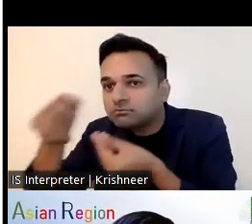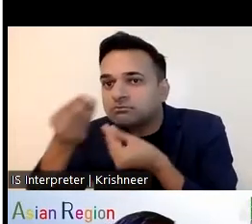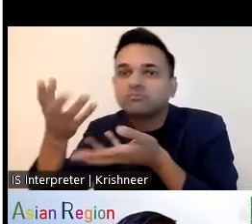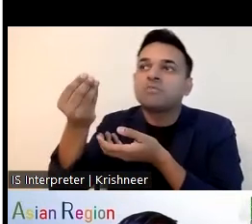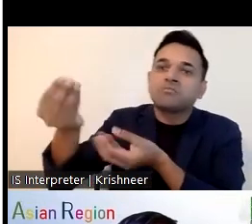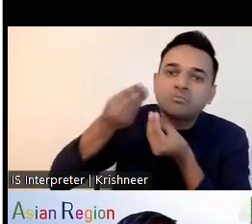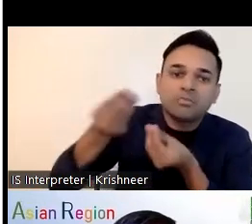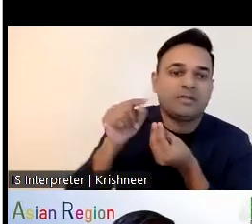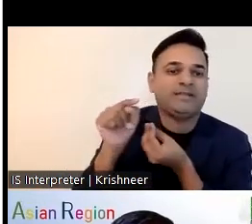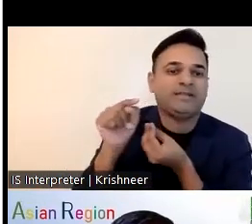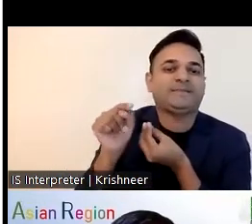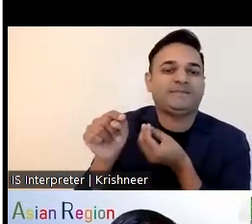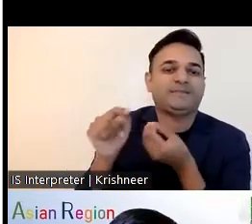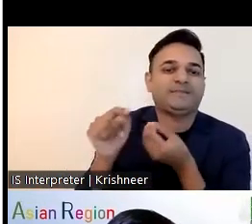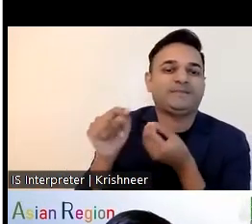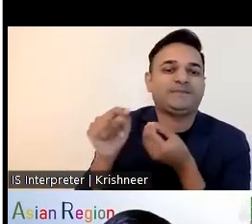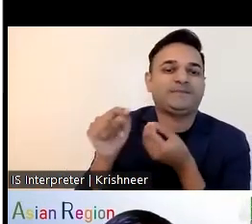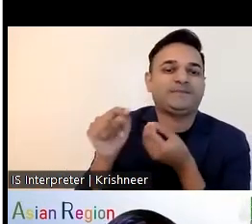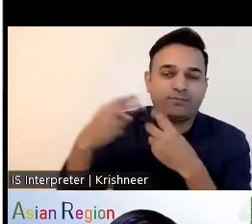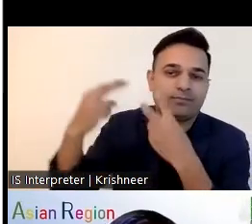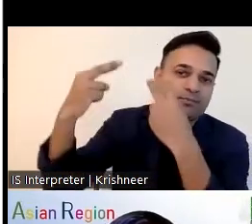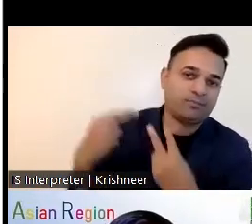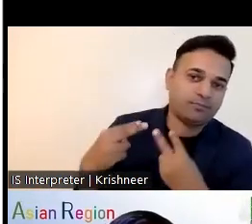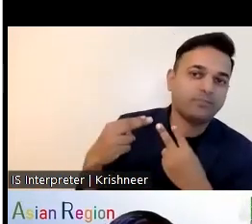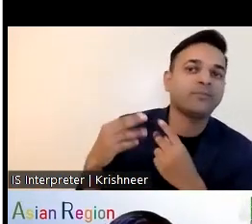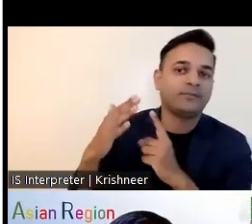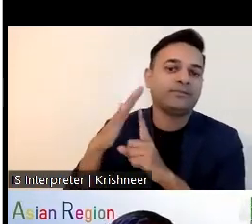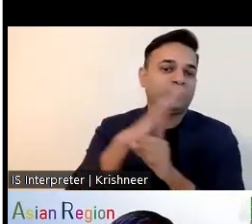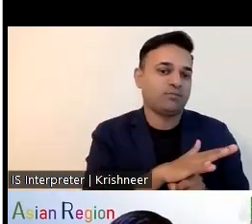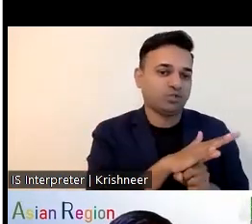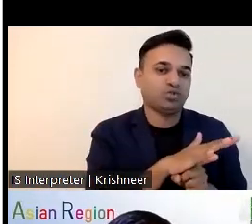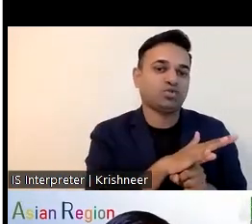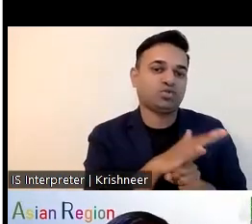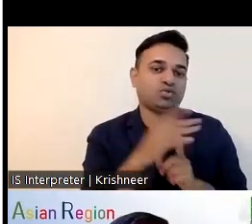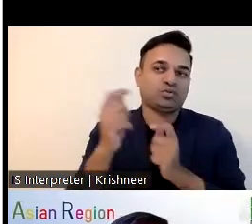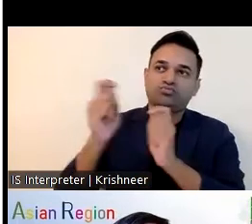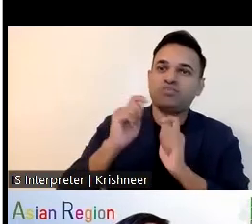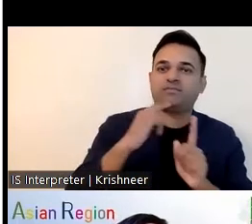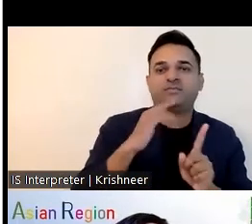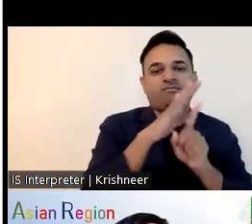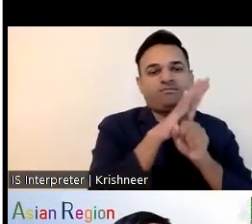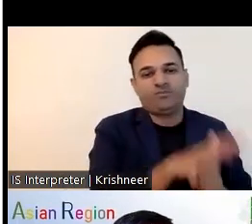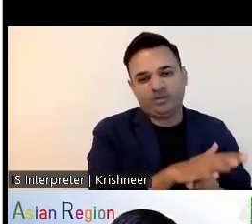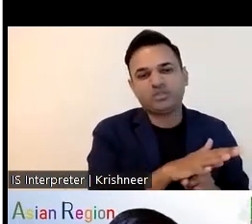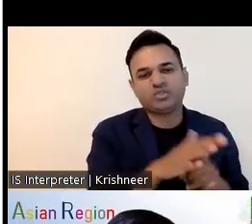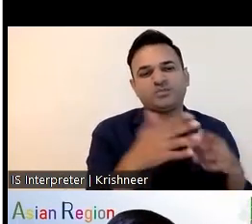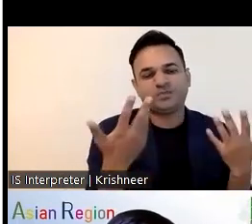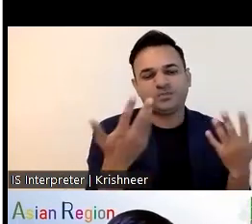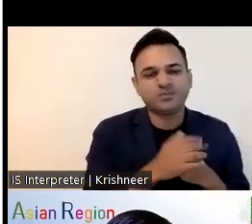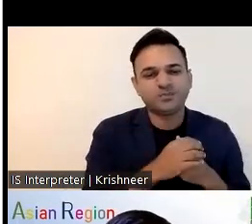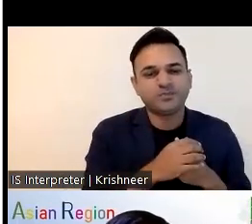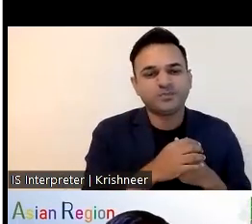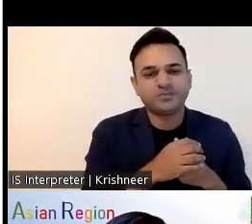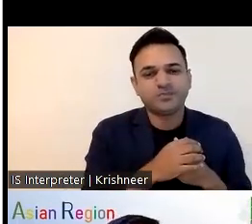we don't have accessible roads accessible transport accessible communication systems and we don't have uh sign language